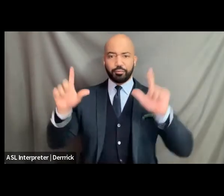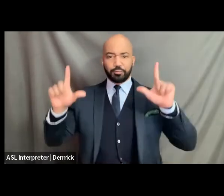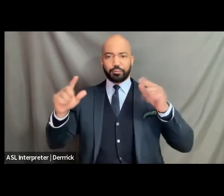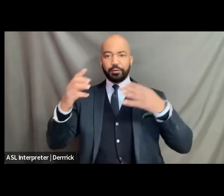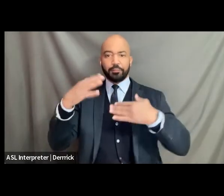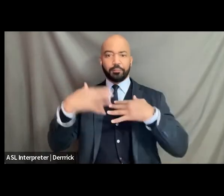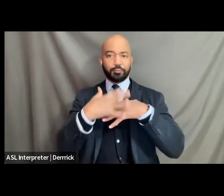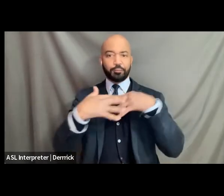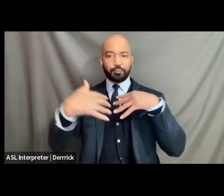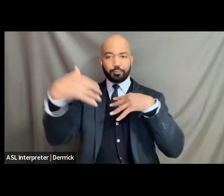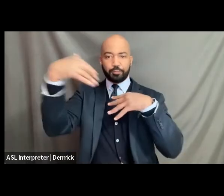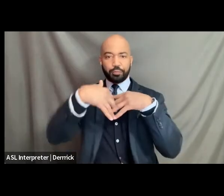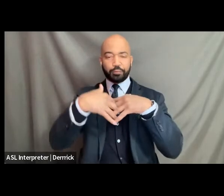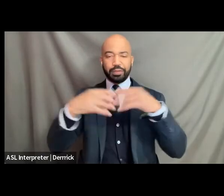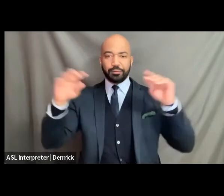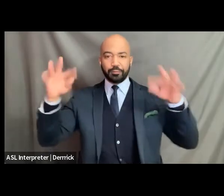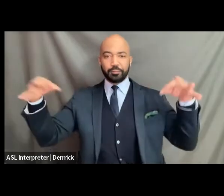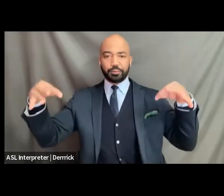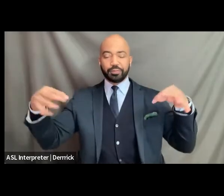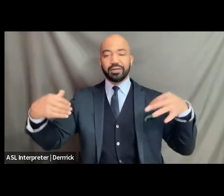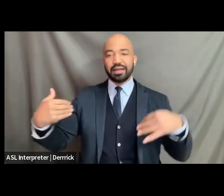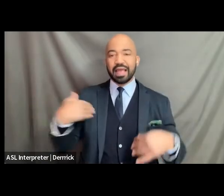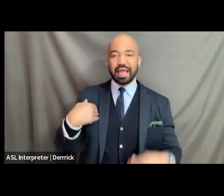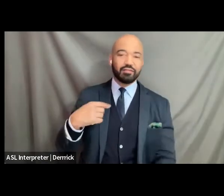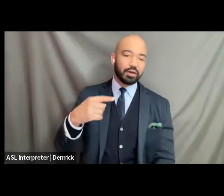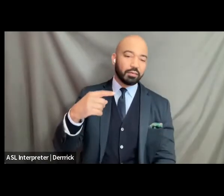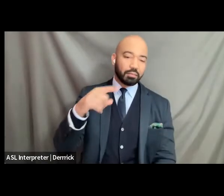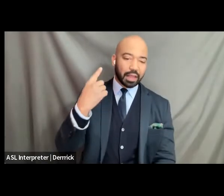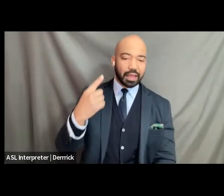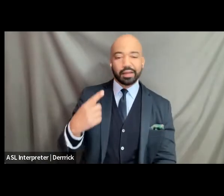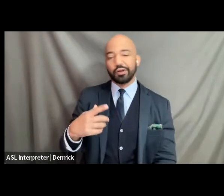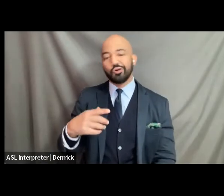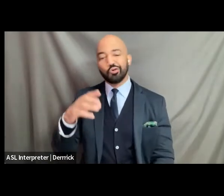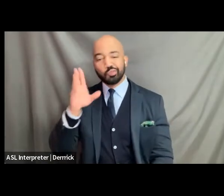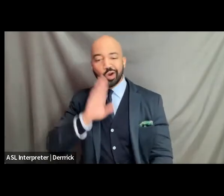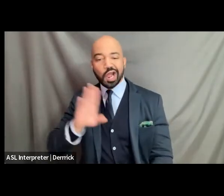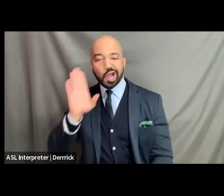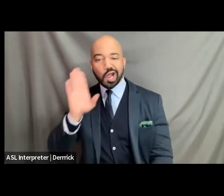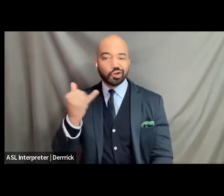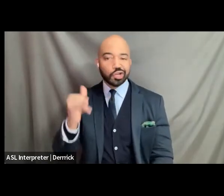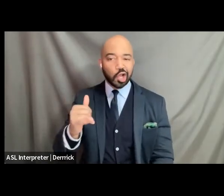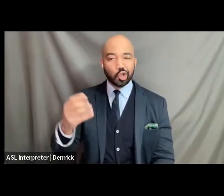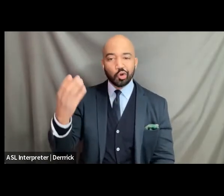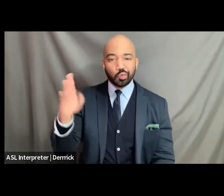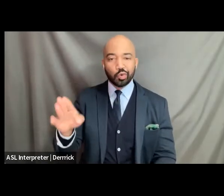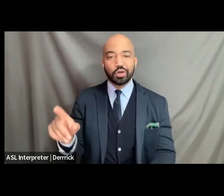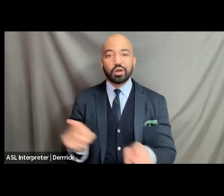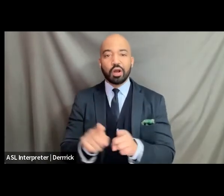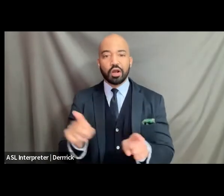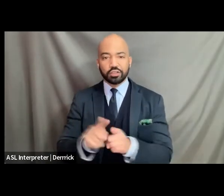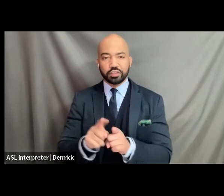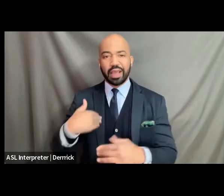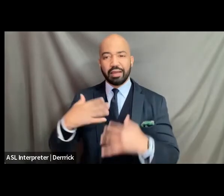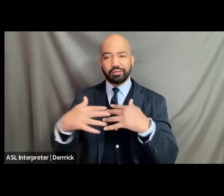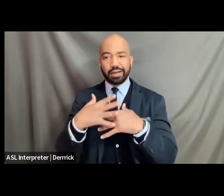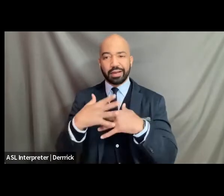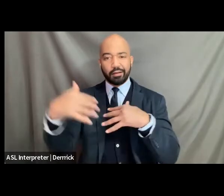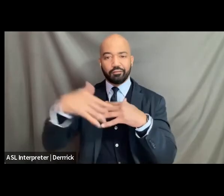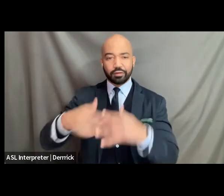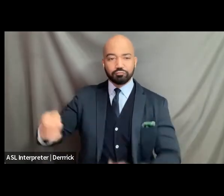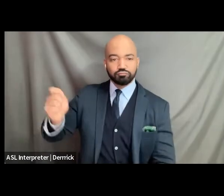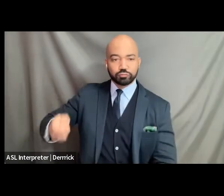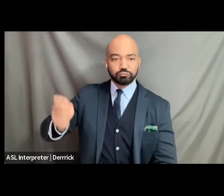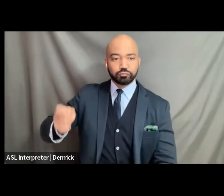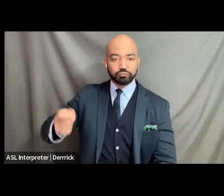of black brown red yellow and then right next to it is an indigenous rattle um i'm wearing